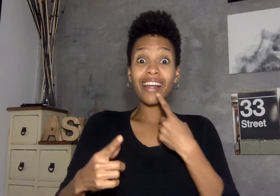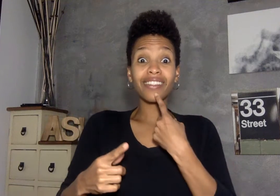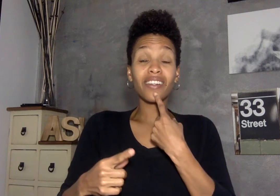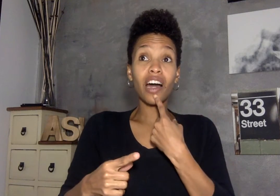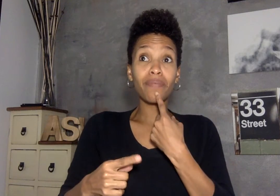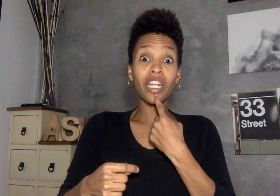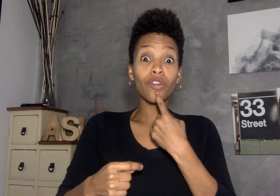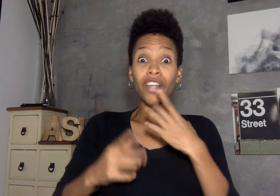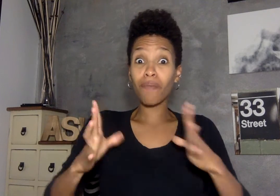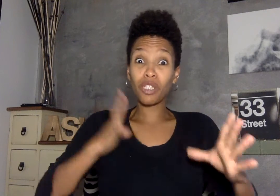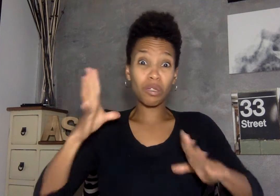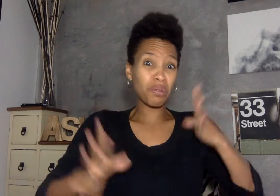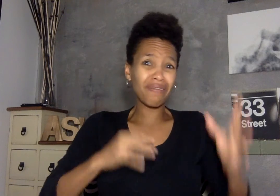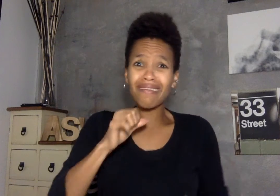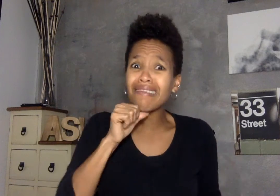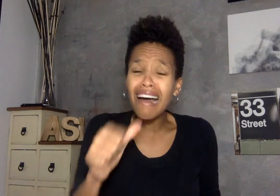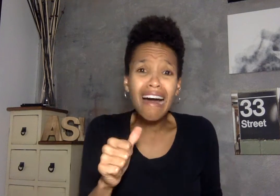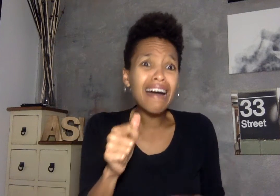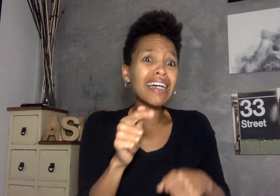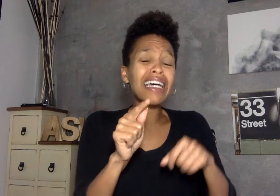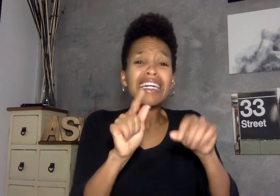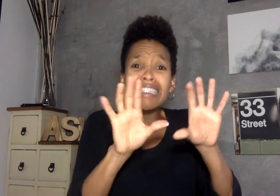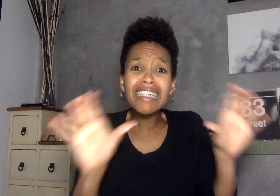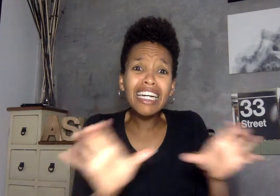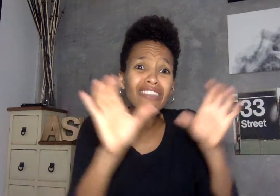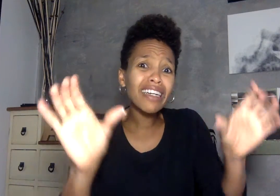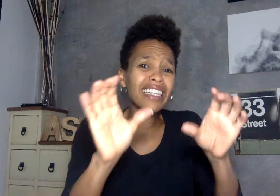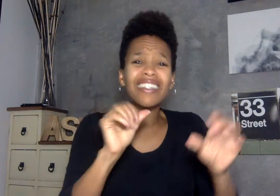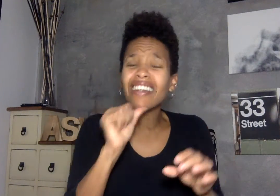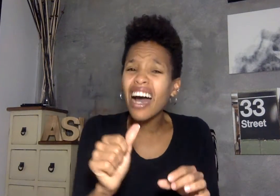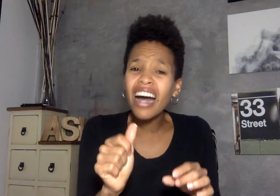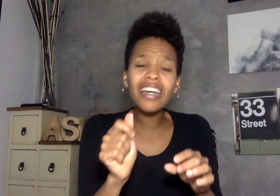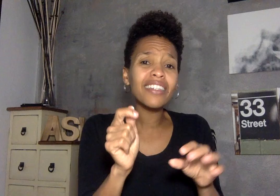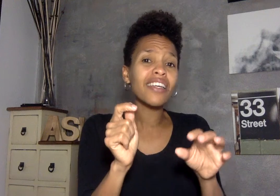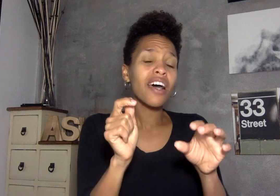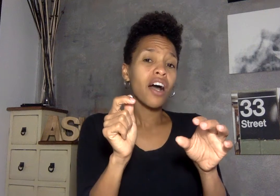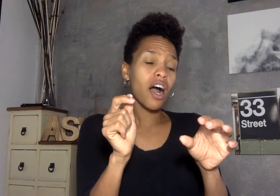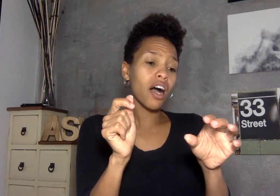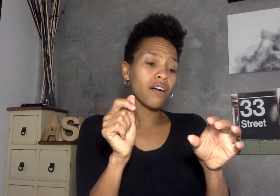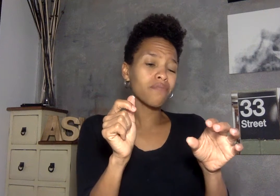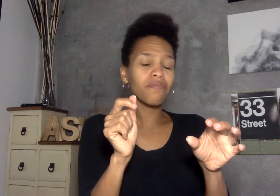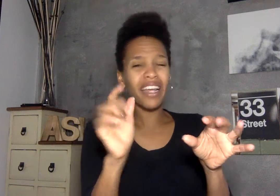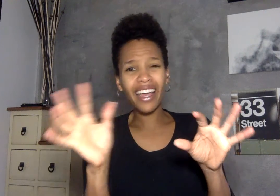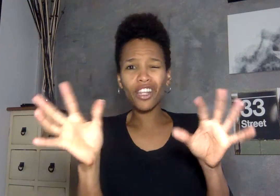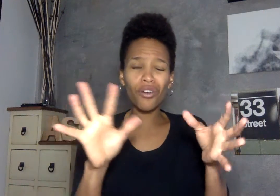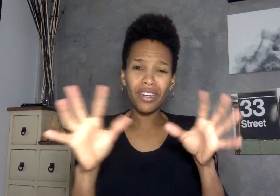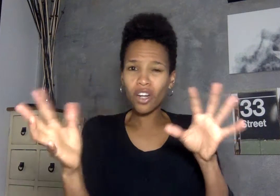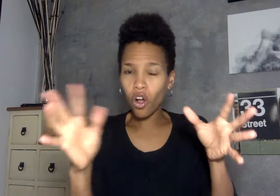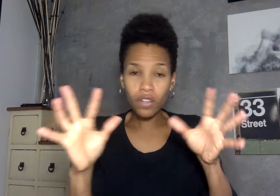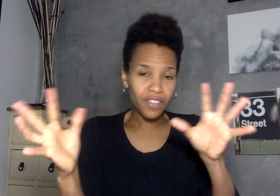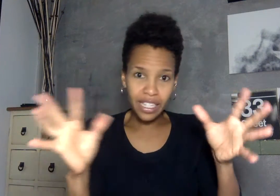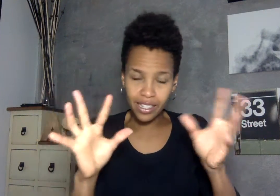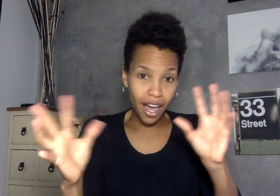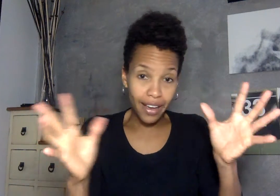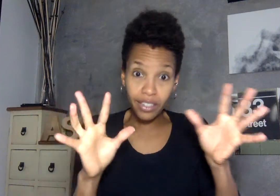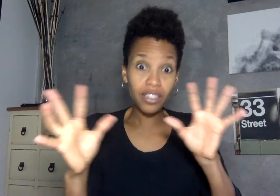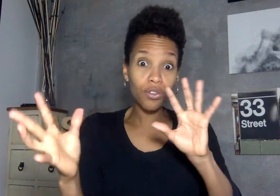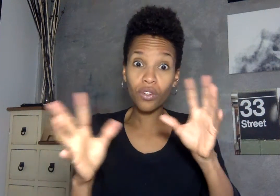that's the non-manual for that not decorate not um and again you don't need all of these signs to